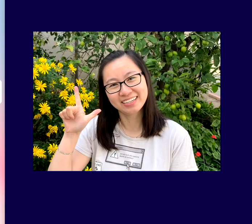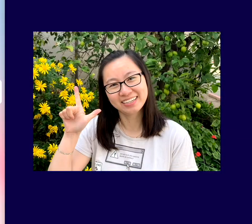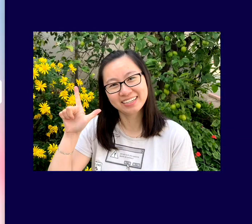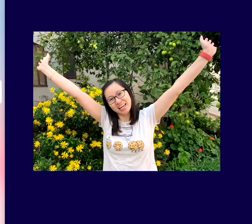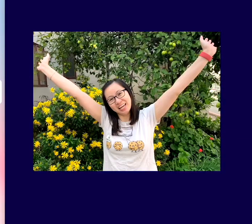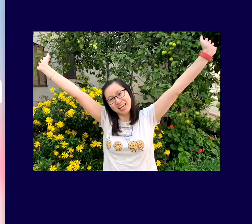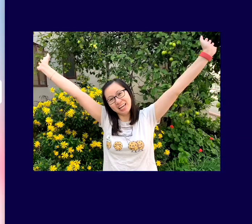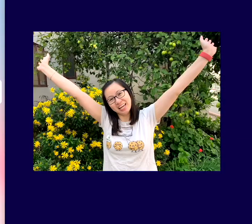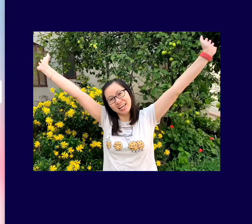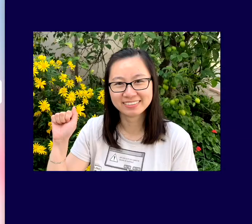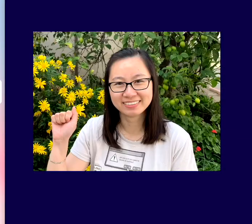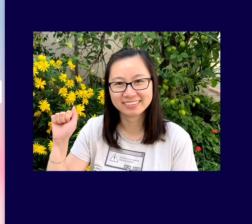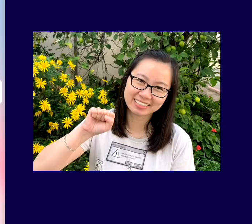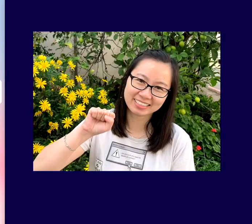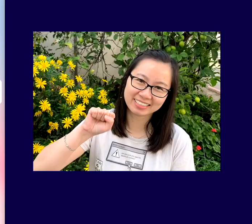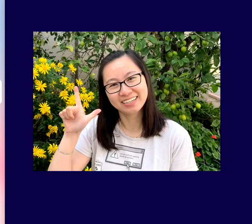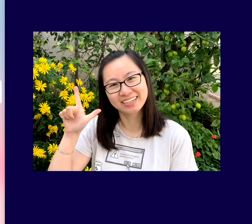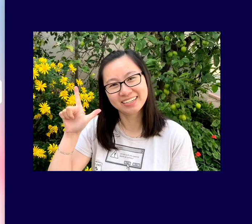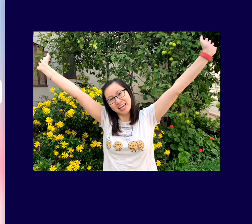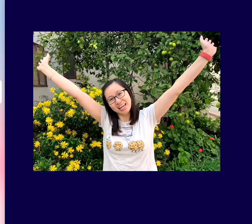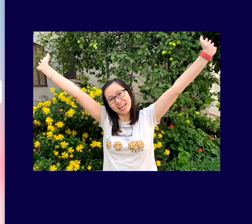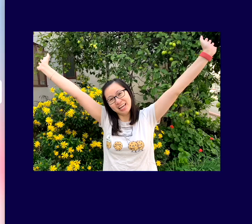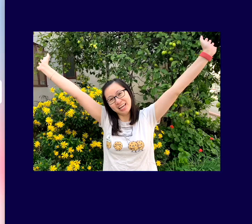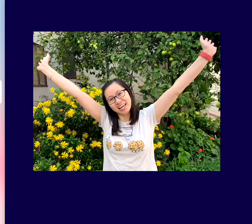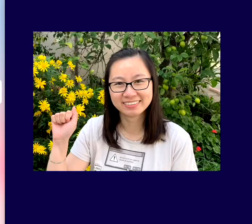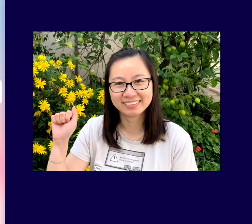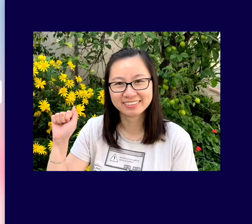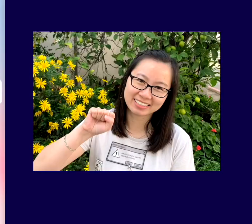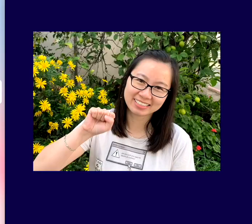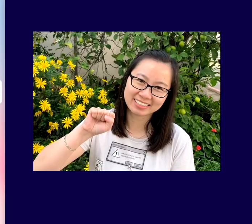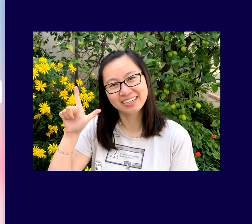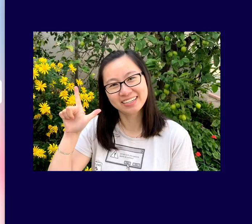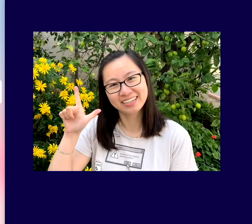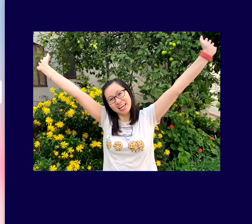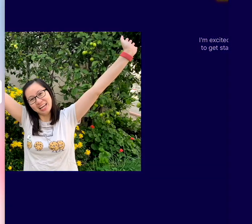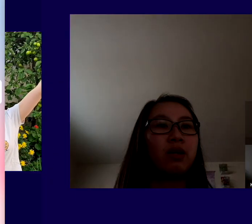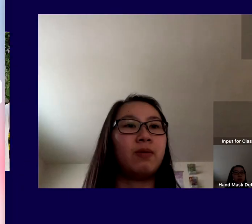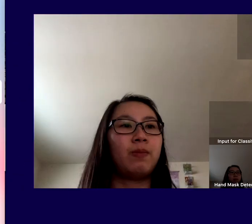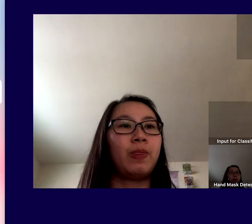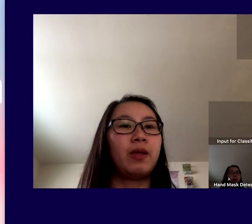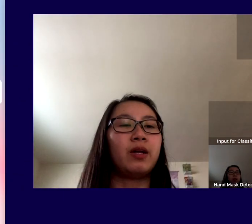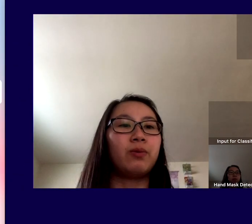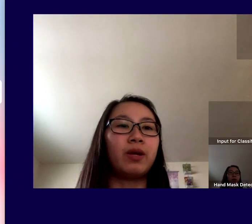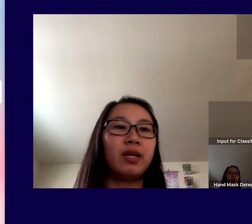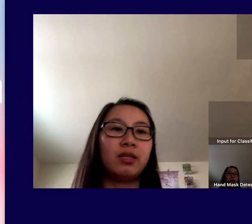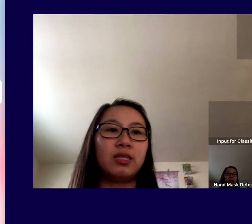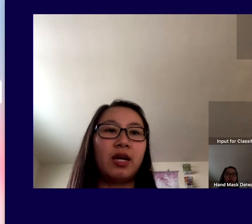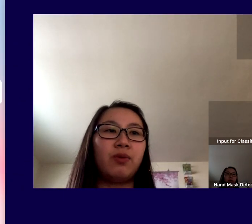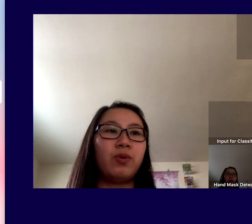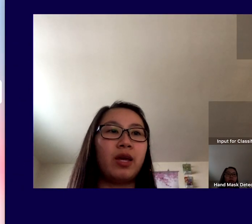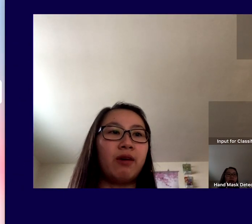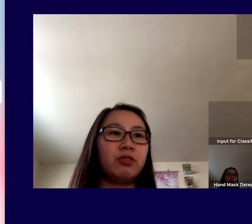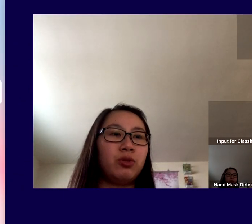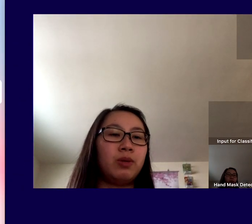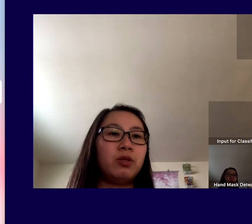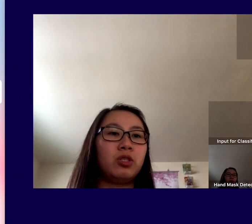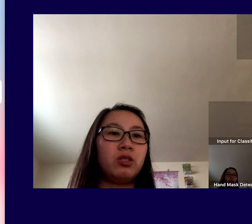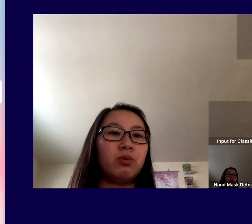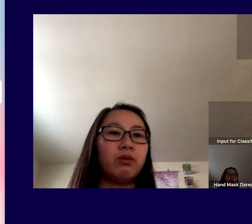the American Sign Language alphabet. So let's get started. On the right-hand side we have two images, one